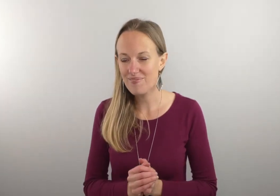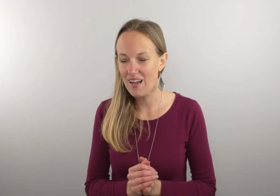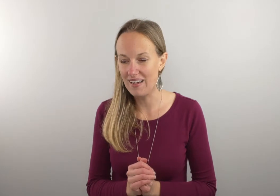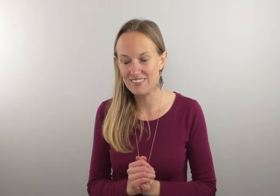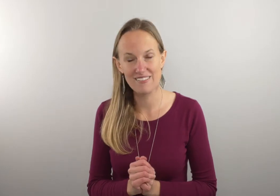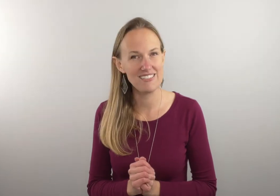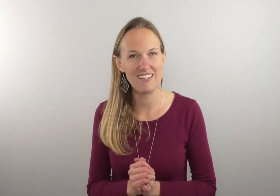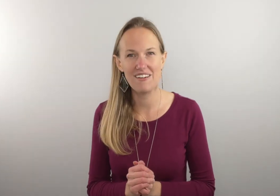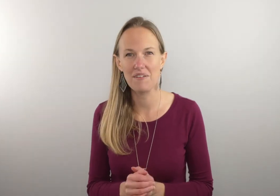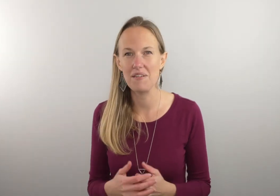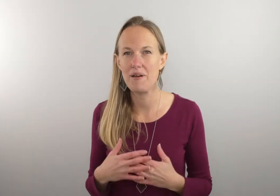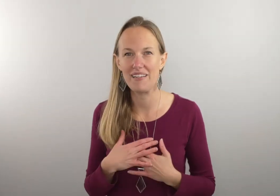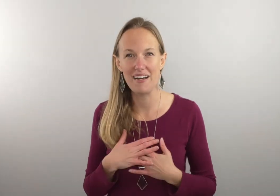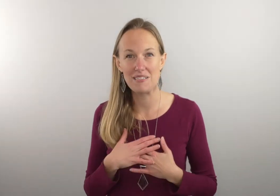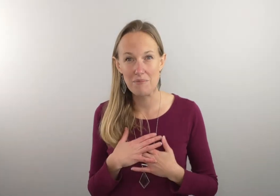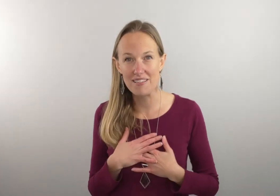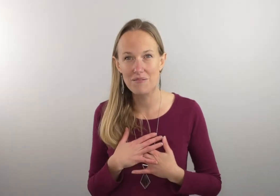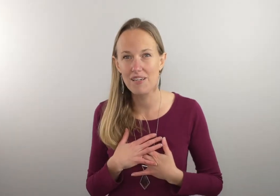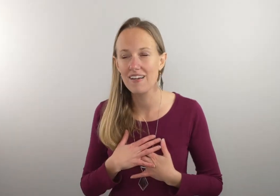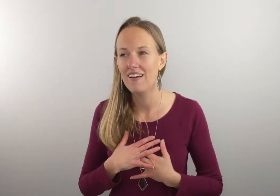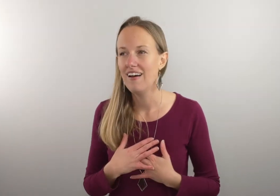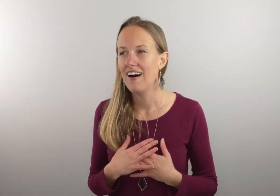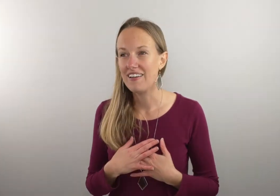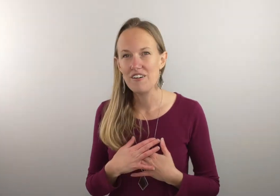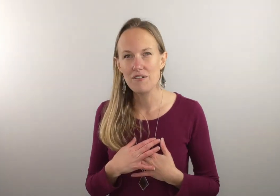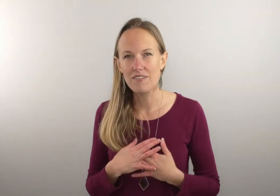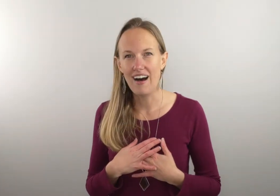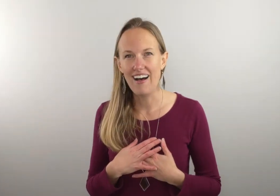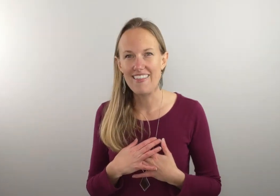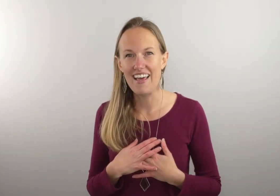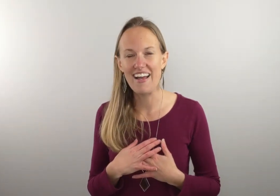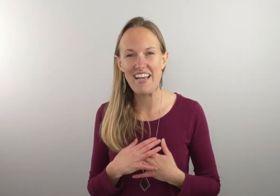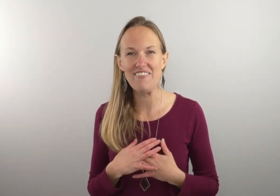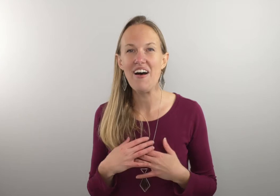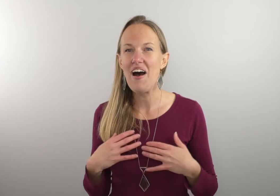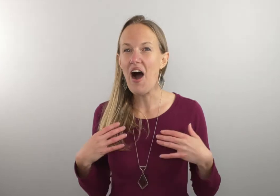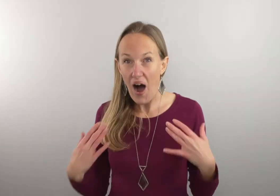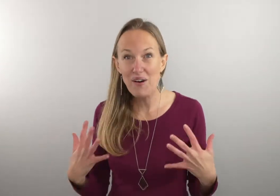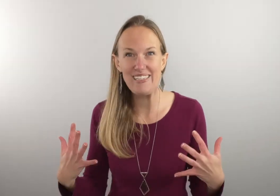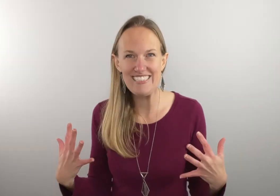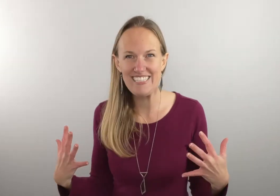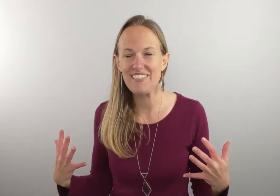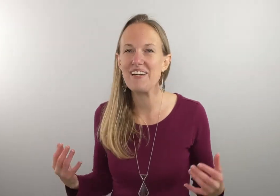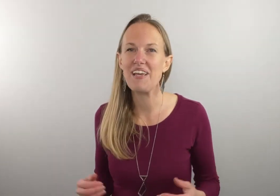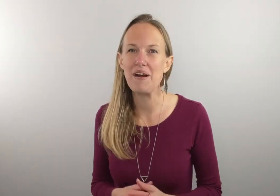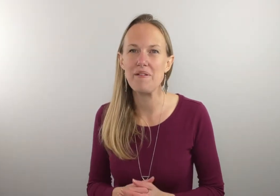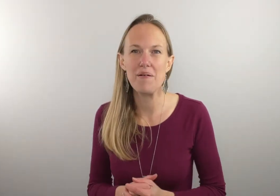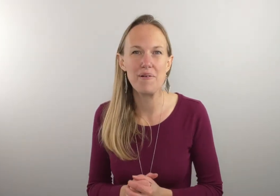So this song really meant a lot to me this week. I know that I am always cheery on camera but